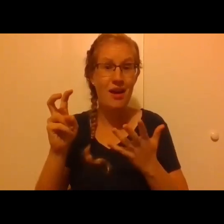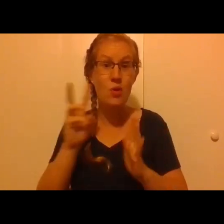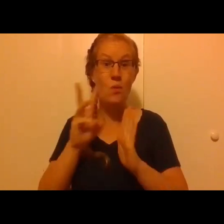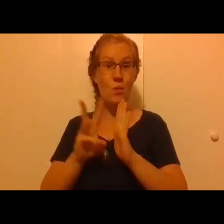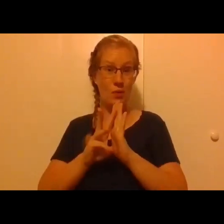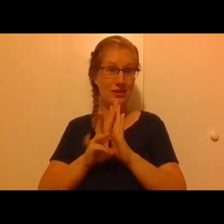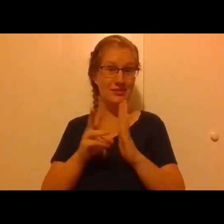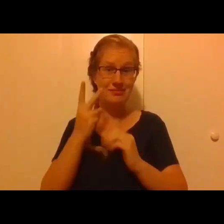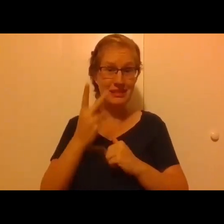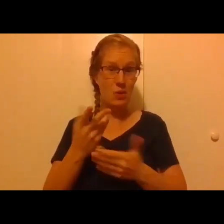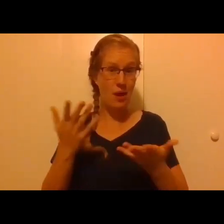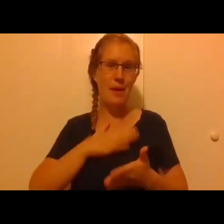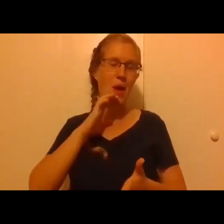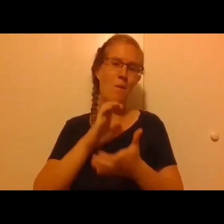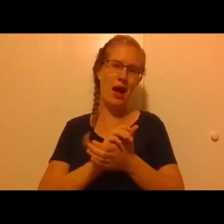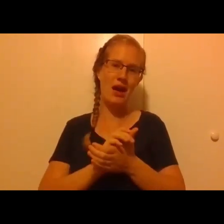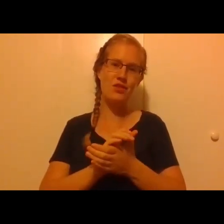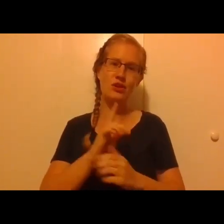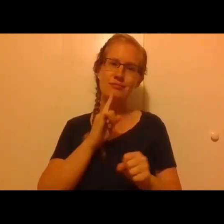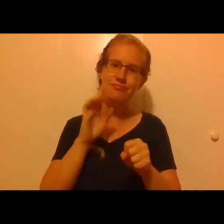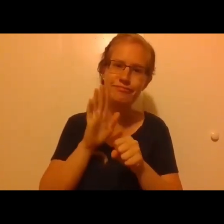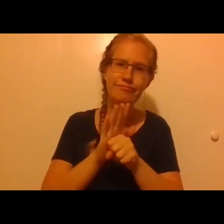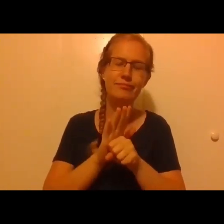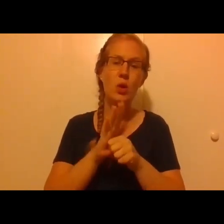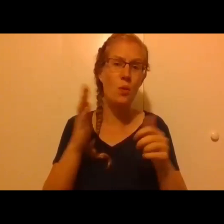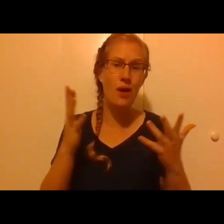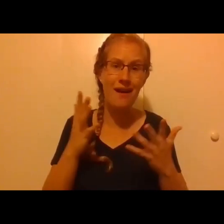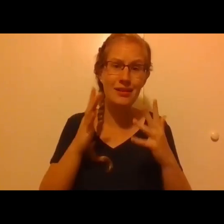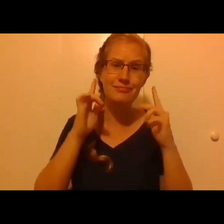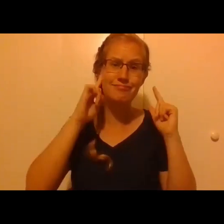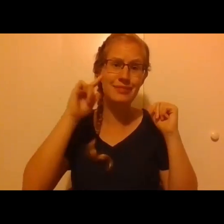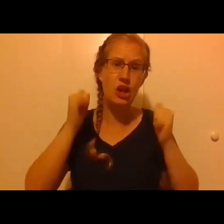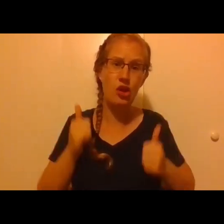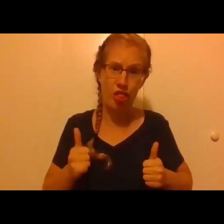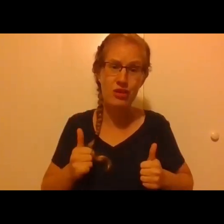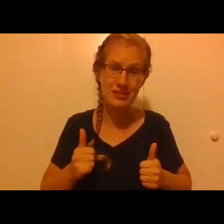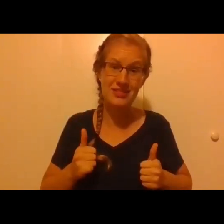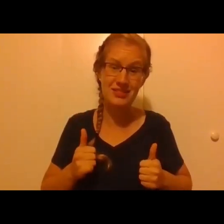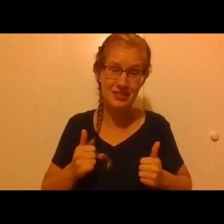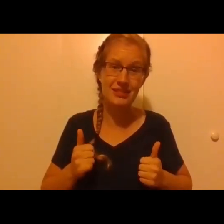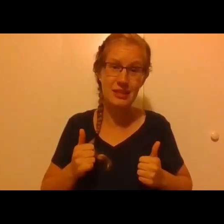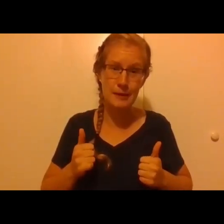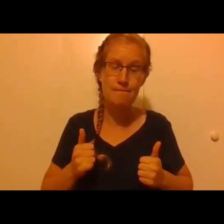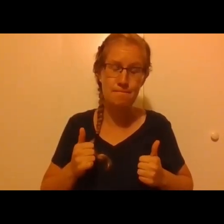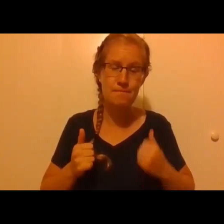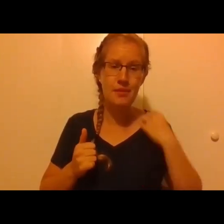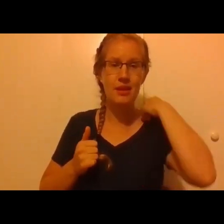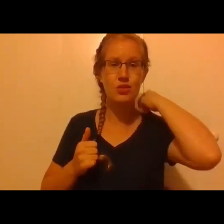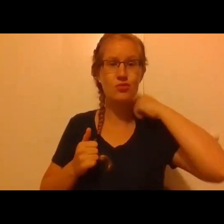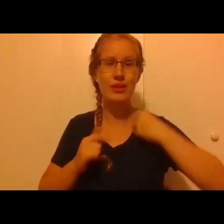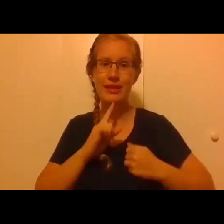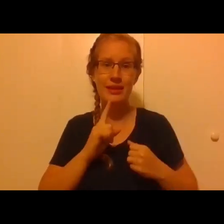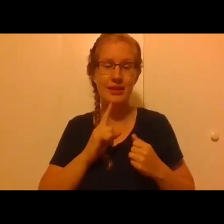wife's dedication to a hearing loss endeavor that she has to basically put